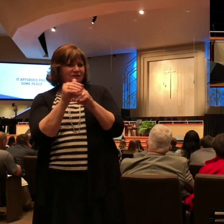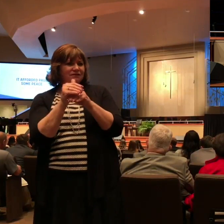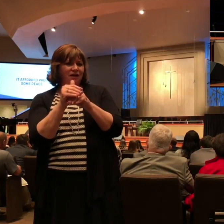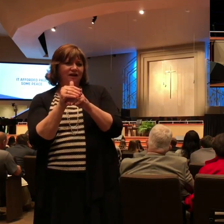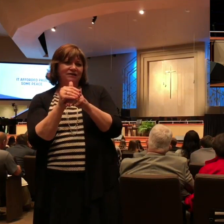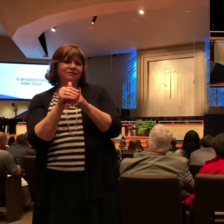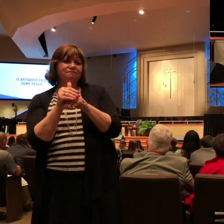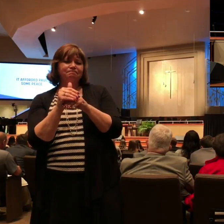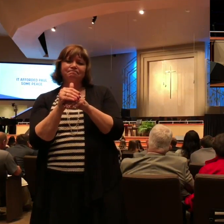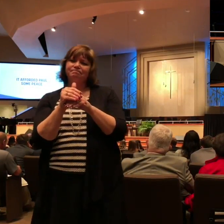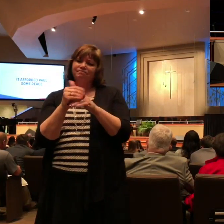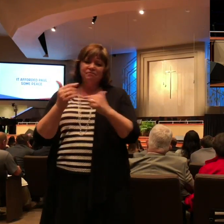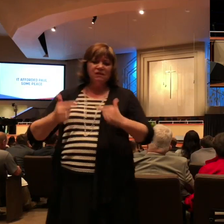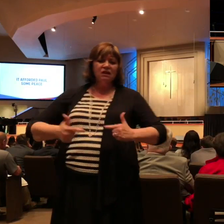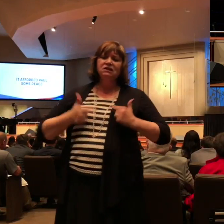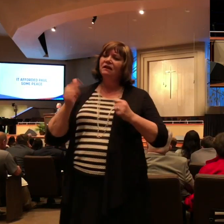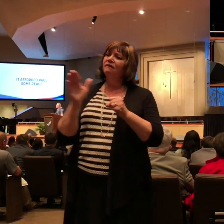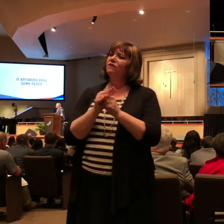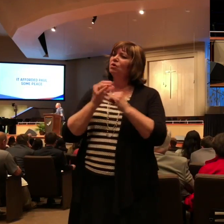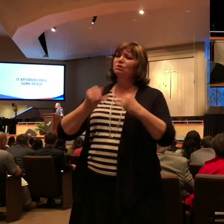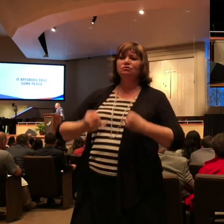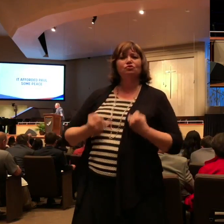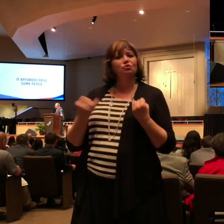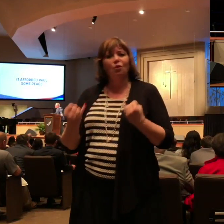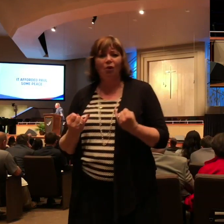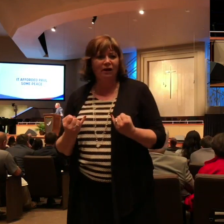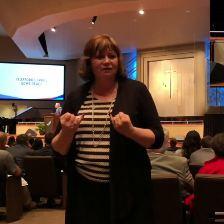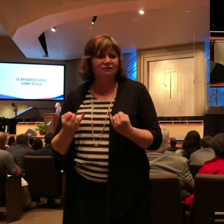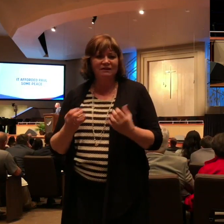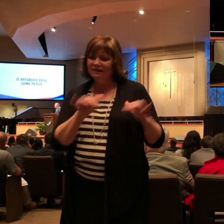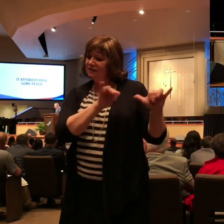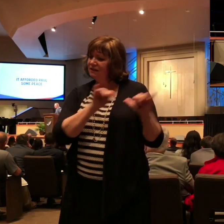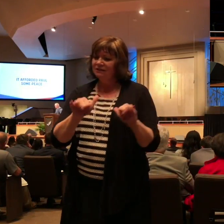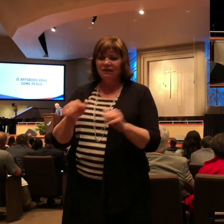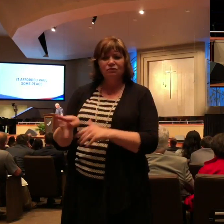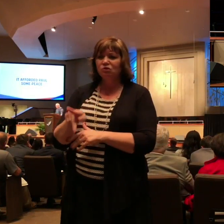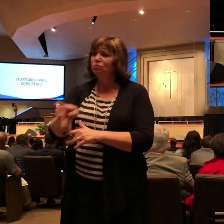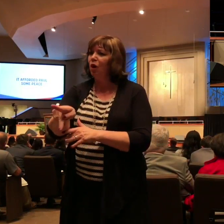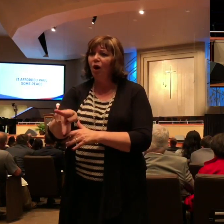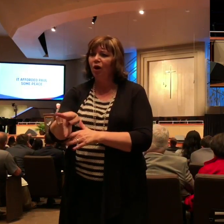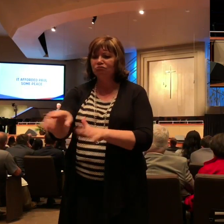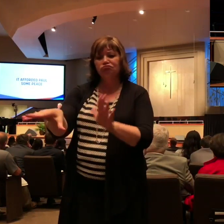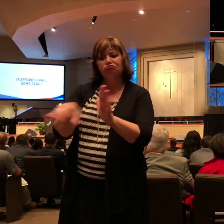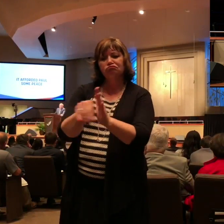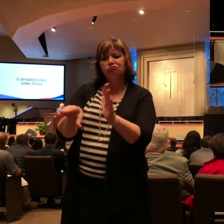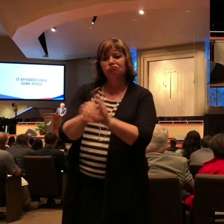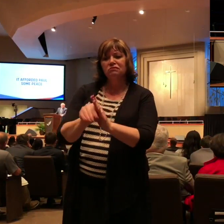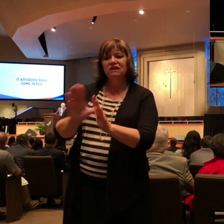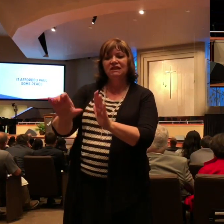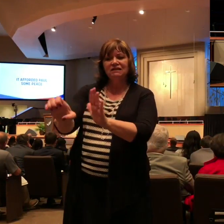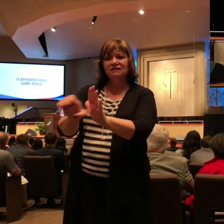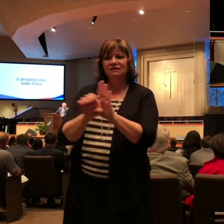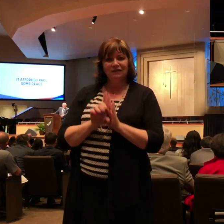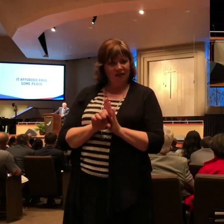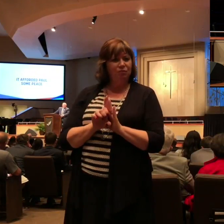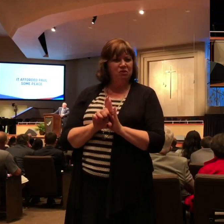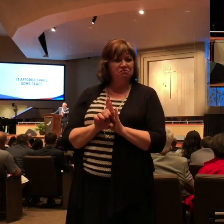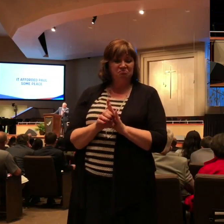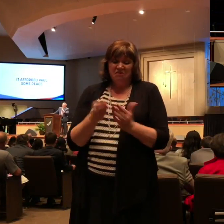over the next several weeks may we learn from Paul some clarity there might be some things going on in your life tonight